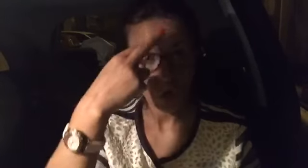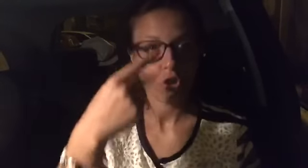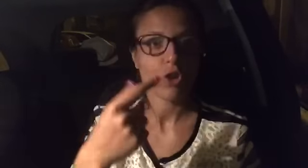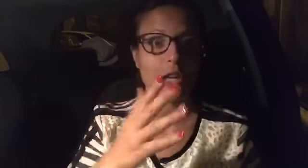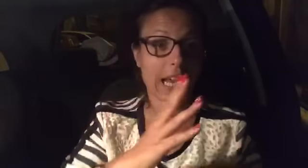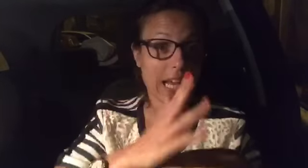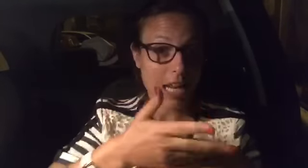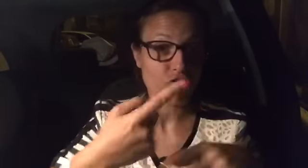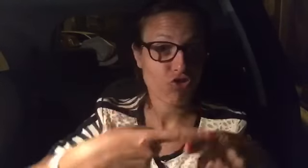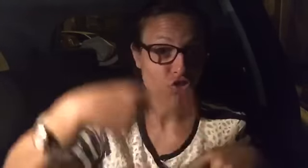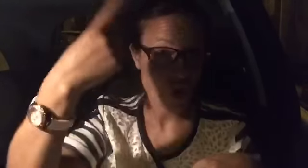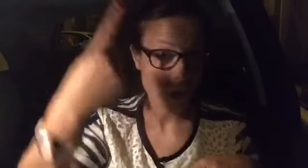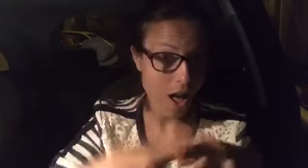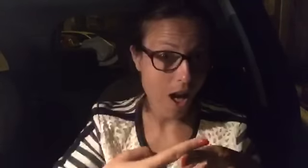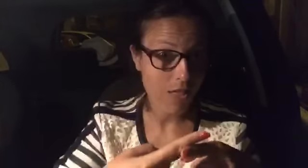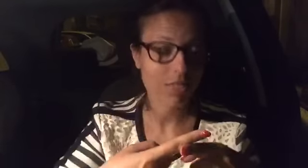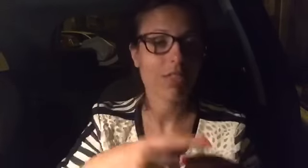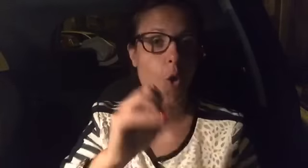Look my Arauzia.